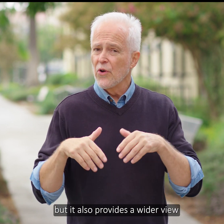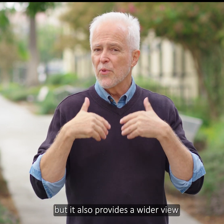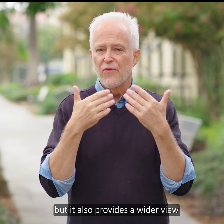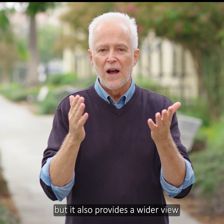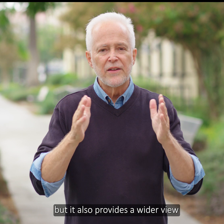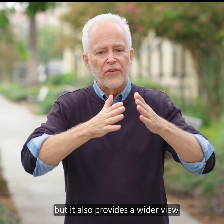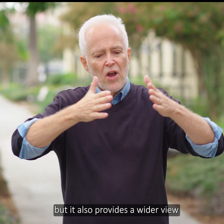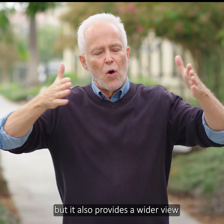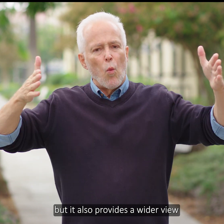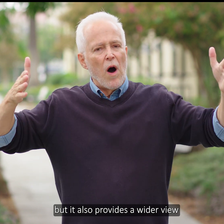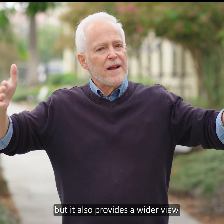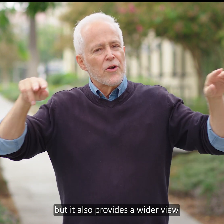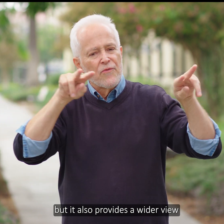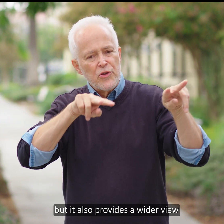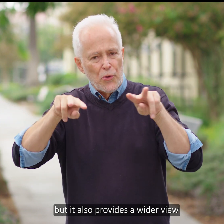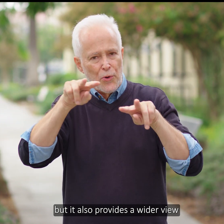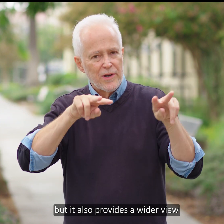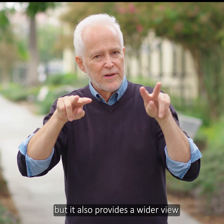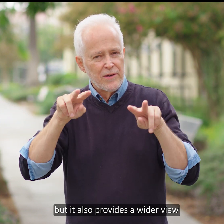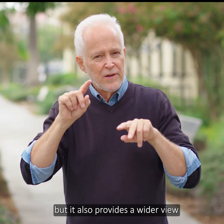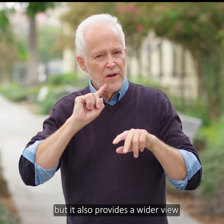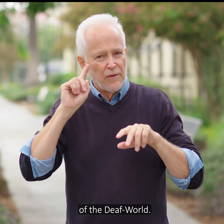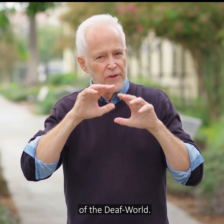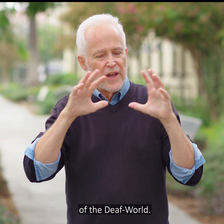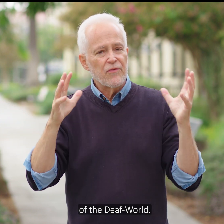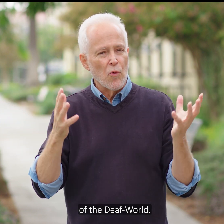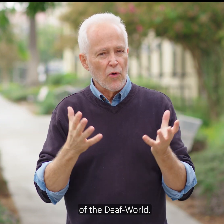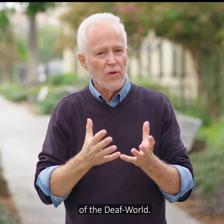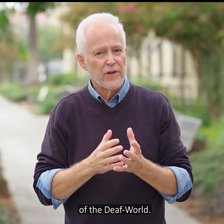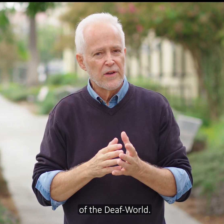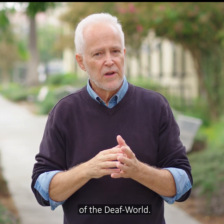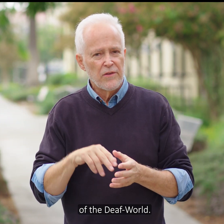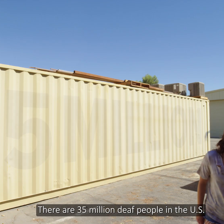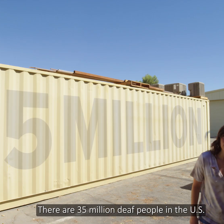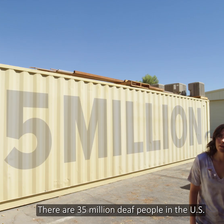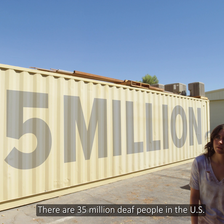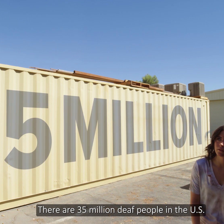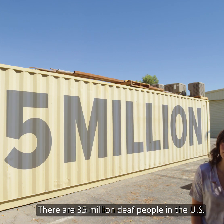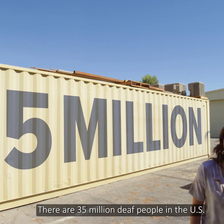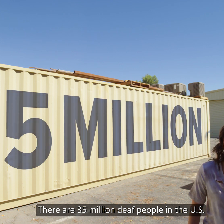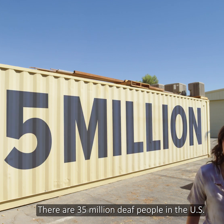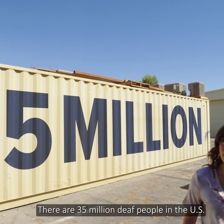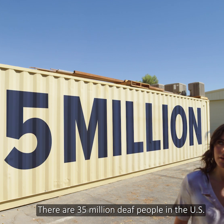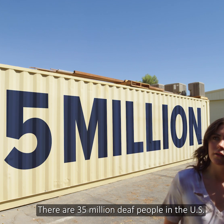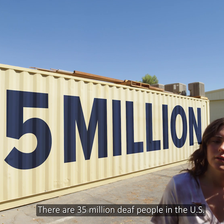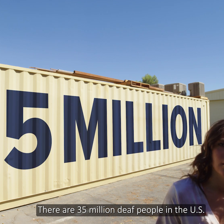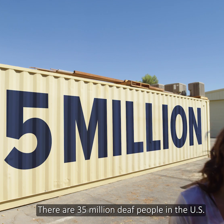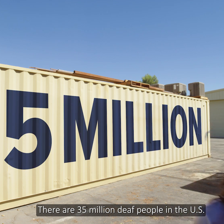provides a wider view of the deaf world. There are 35 million deaf people